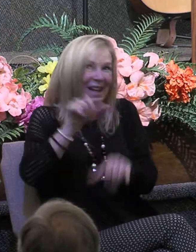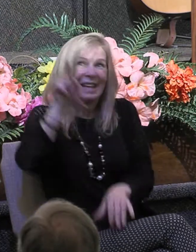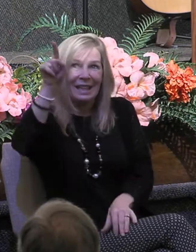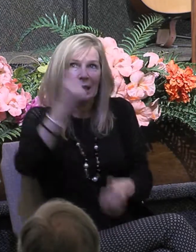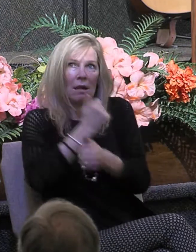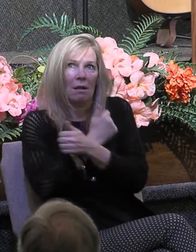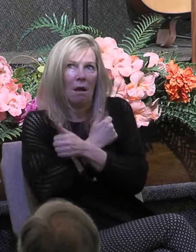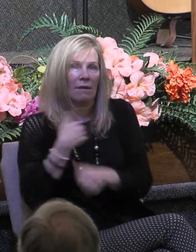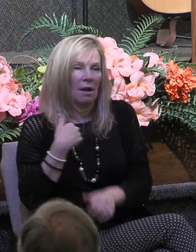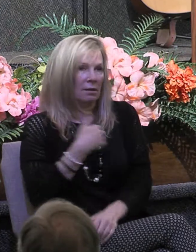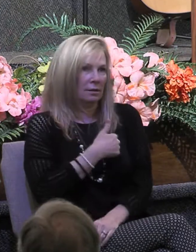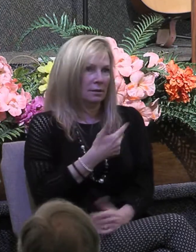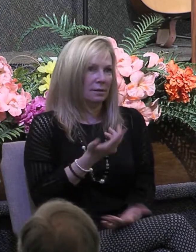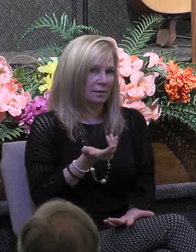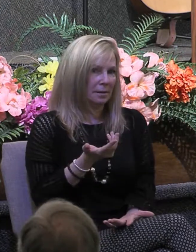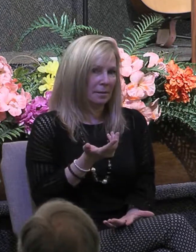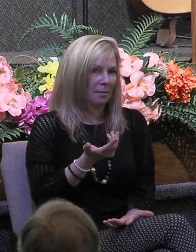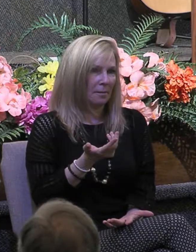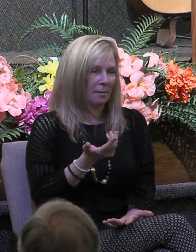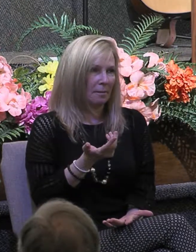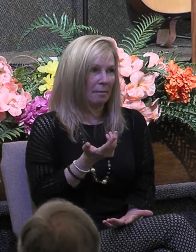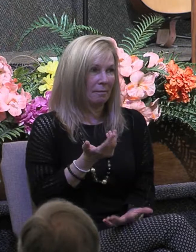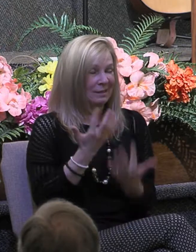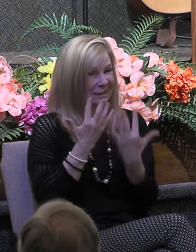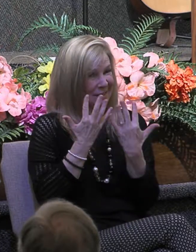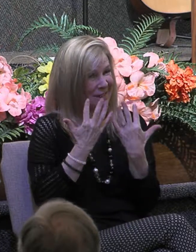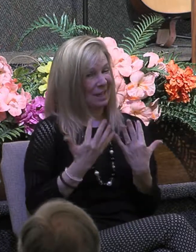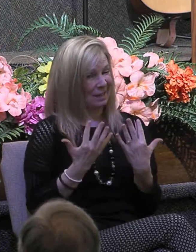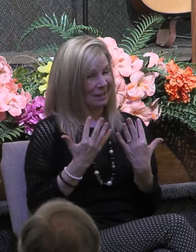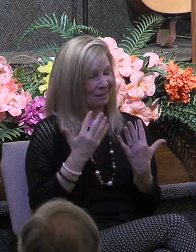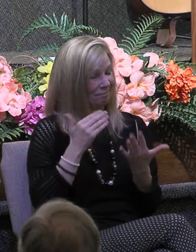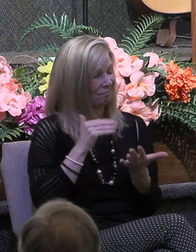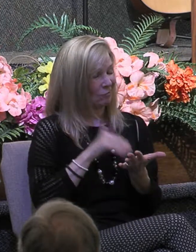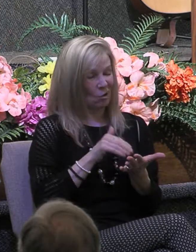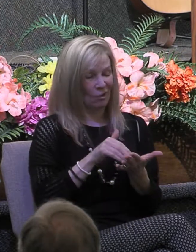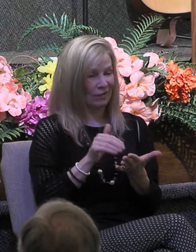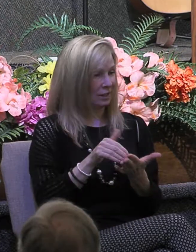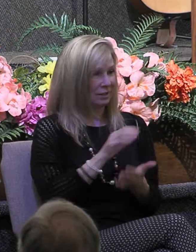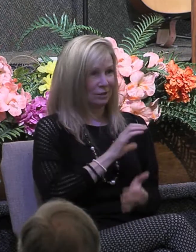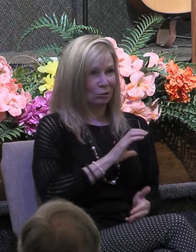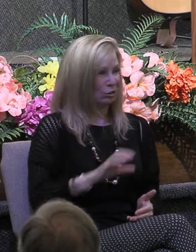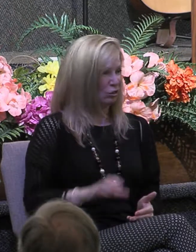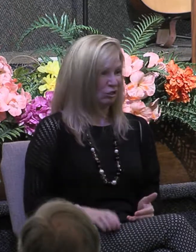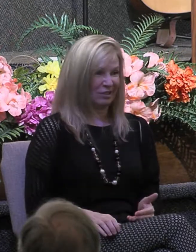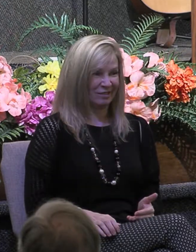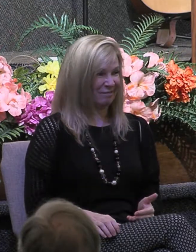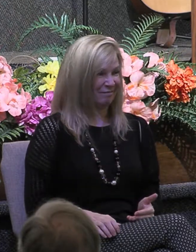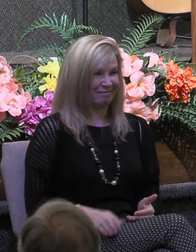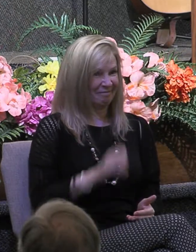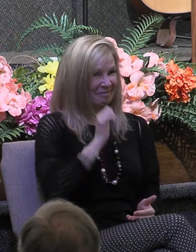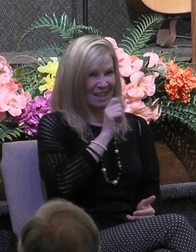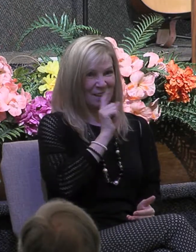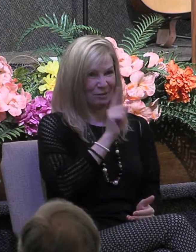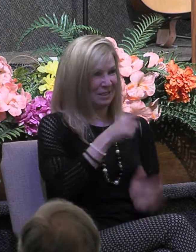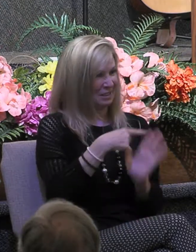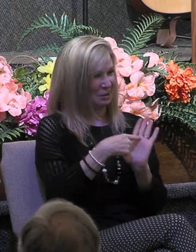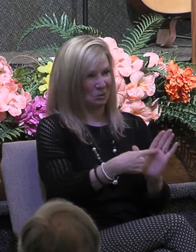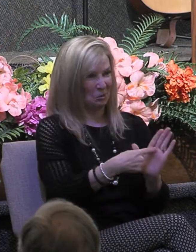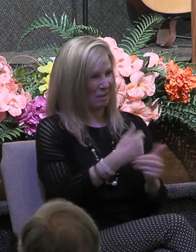us. Sadly, though, what's often been the case is that Christians have been anything but loving, and their